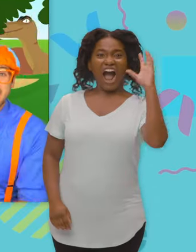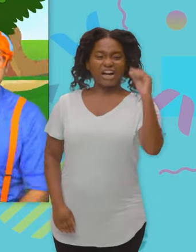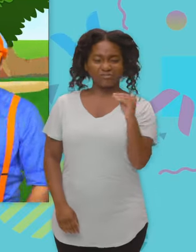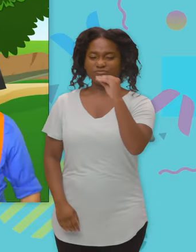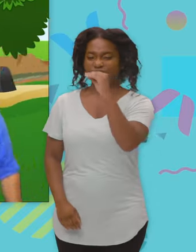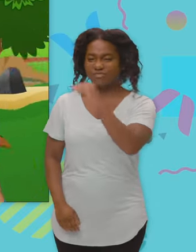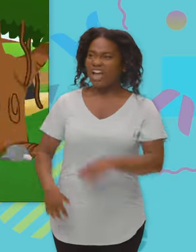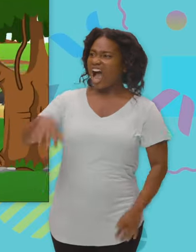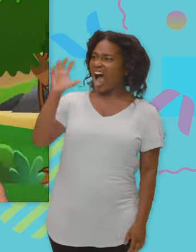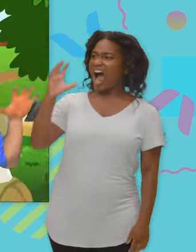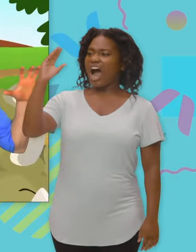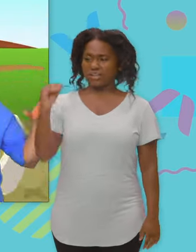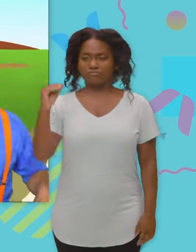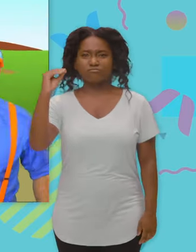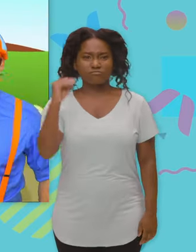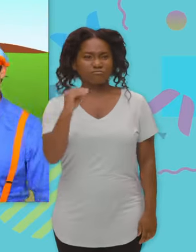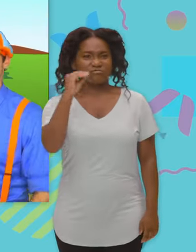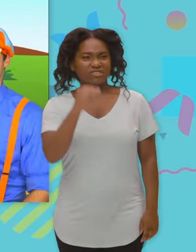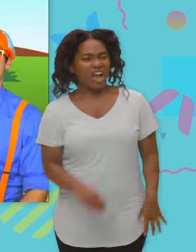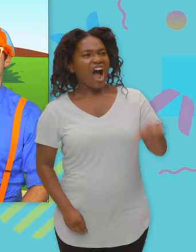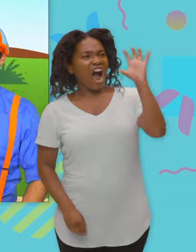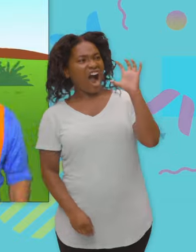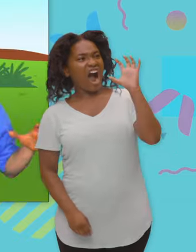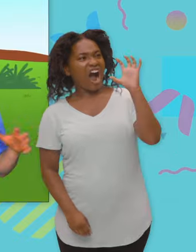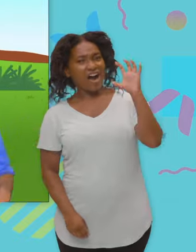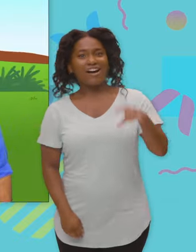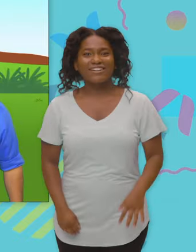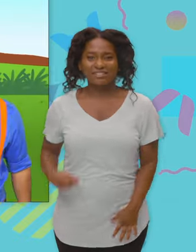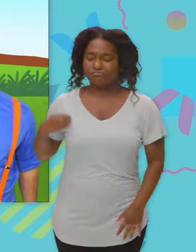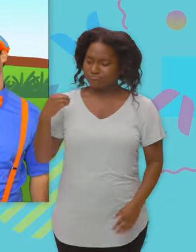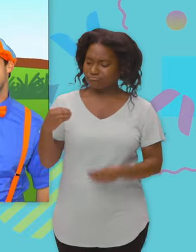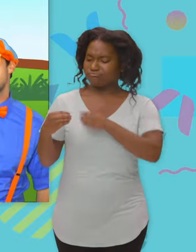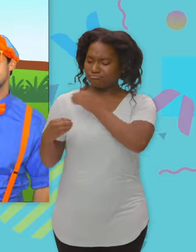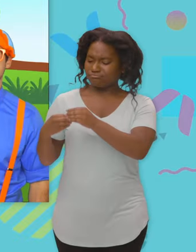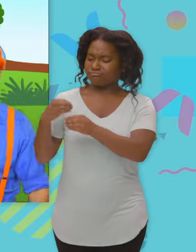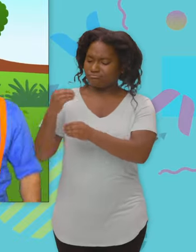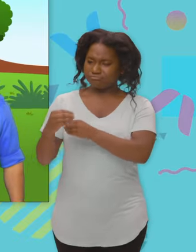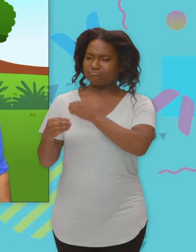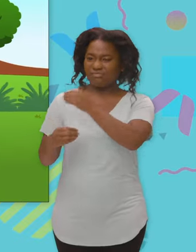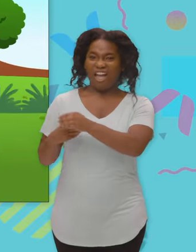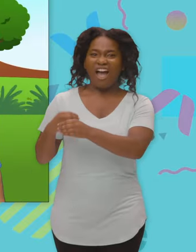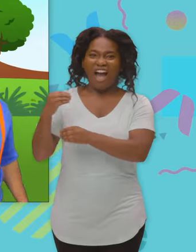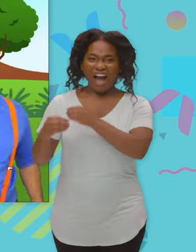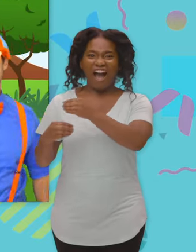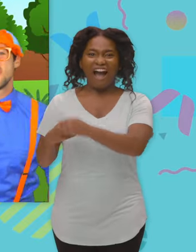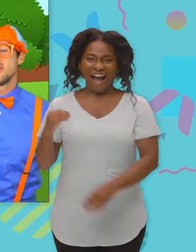Dinosaur! Dinosaur! Prehistoric Dinosaur!